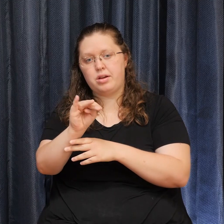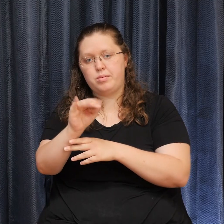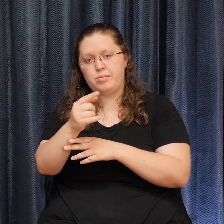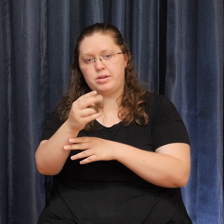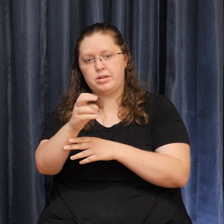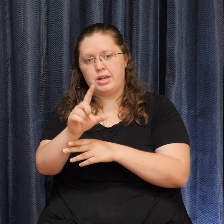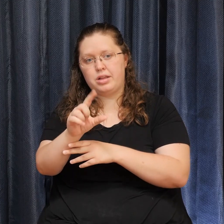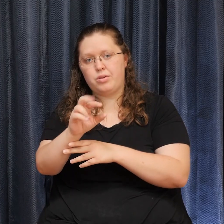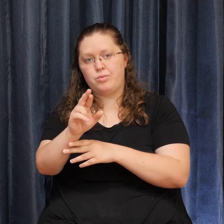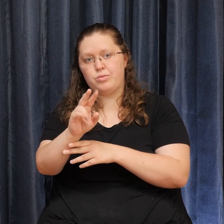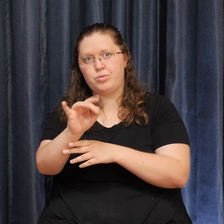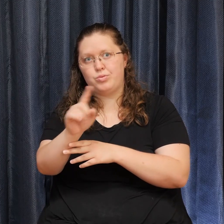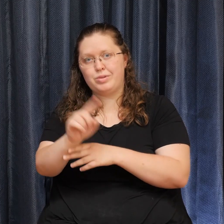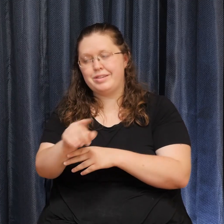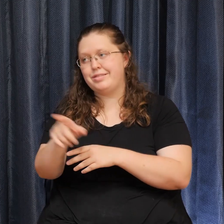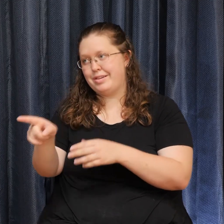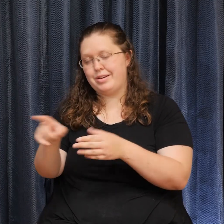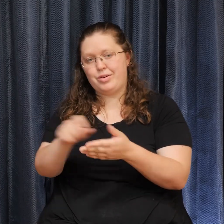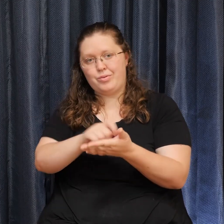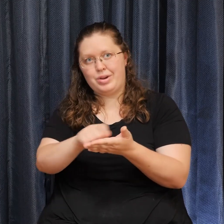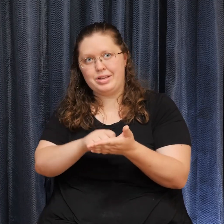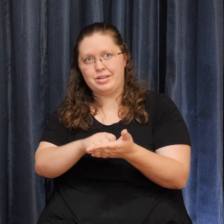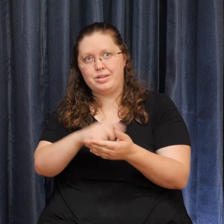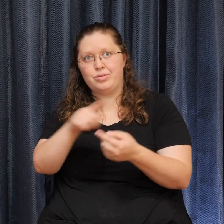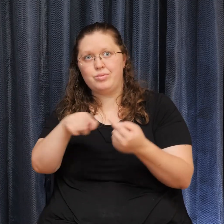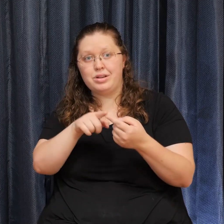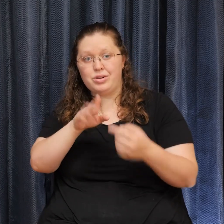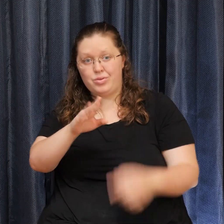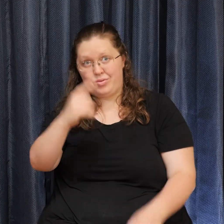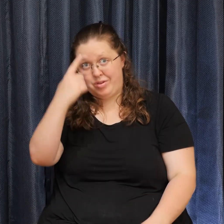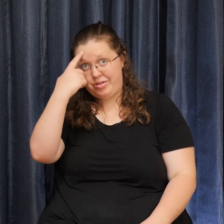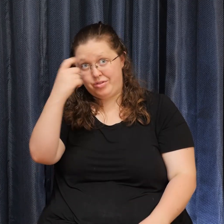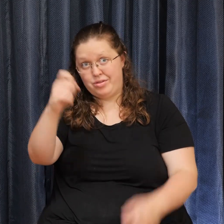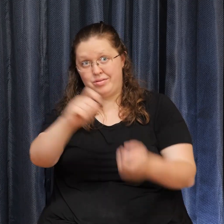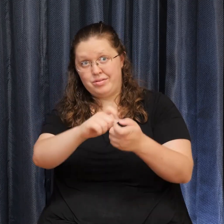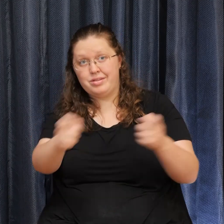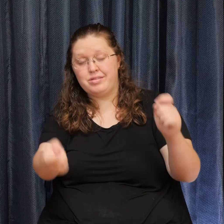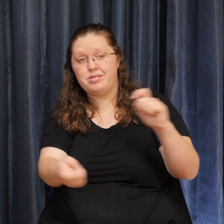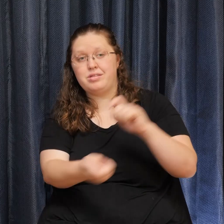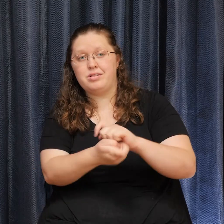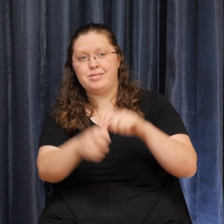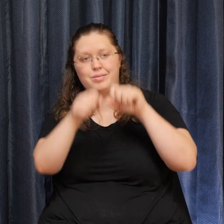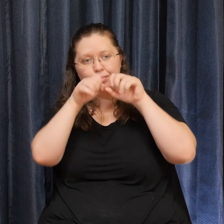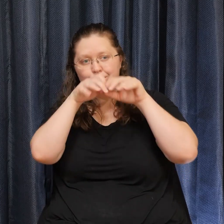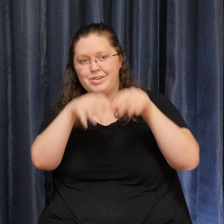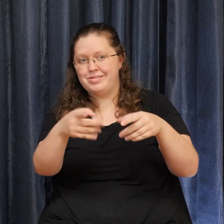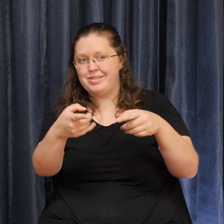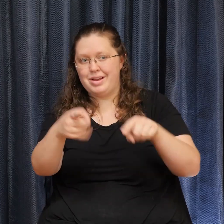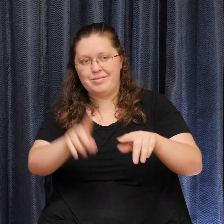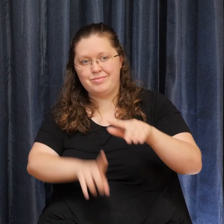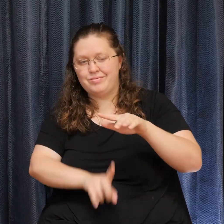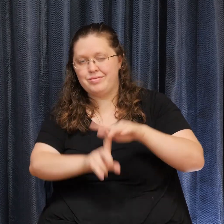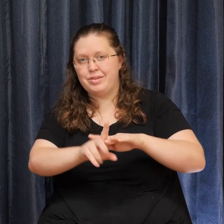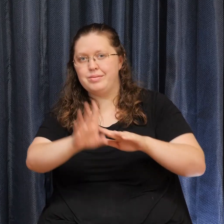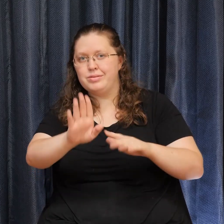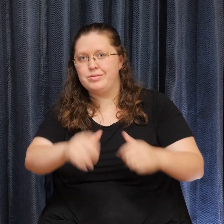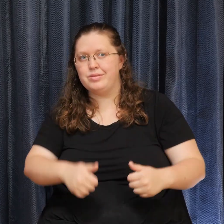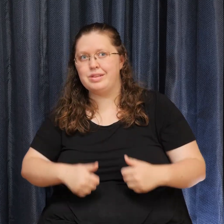your whole dream Magic just happens in your life What you need comes to you easily